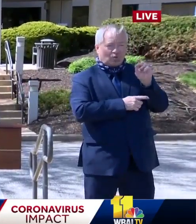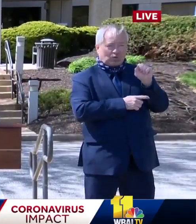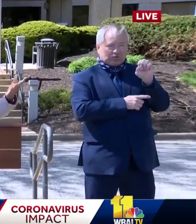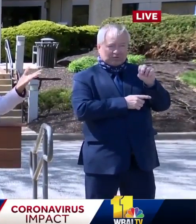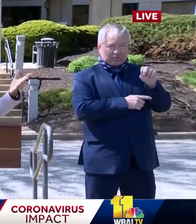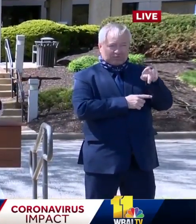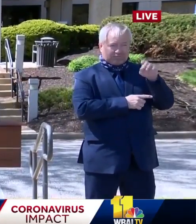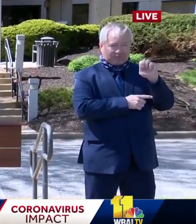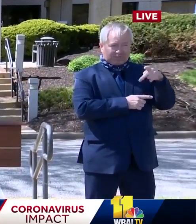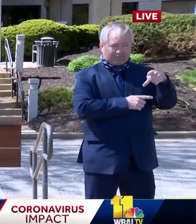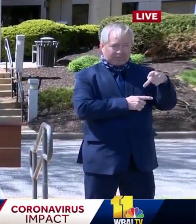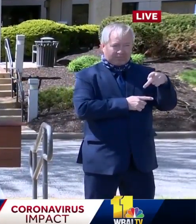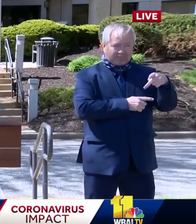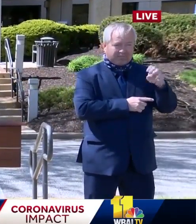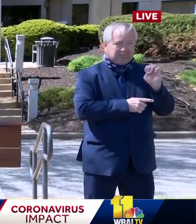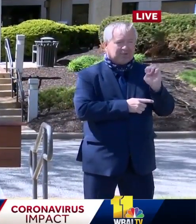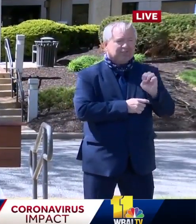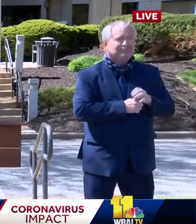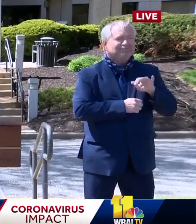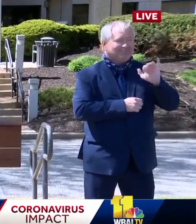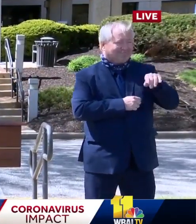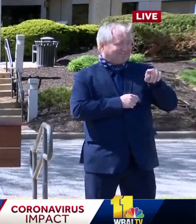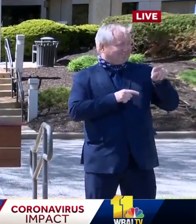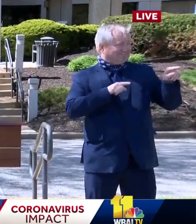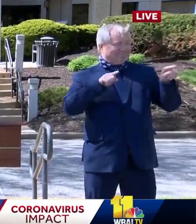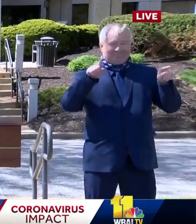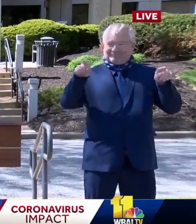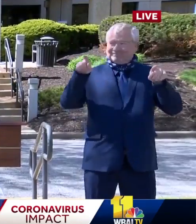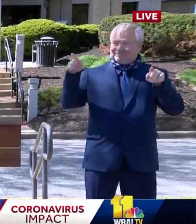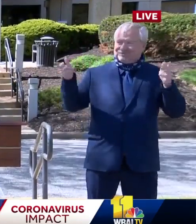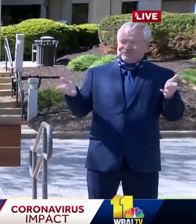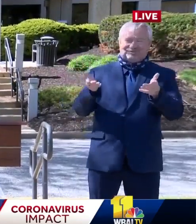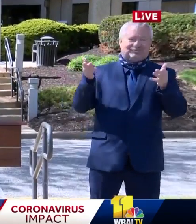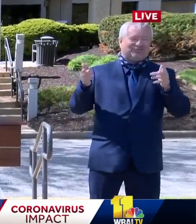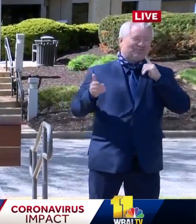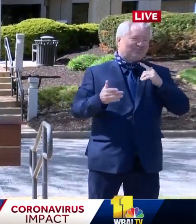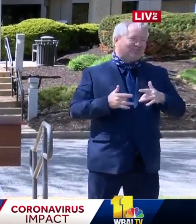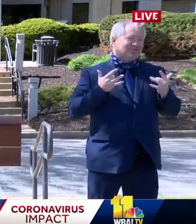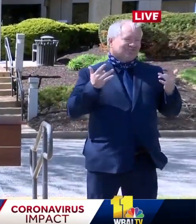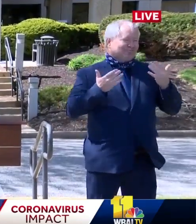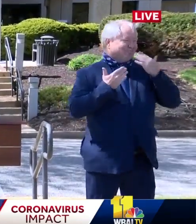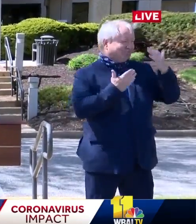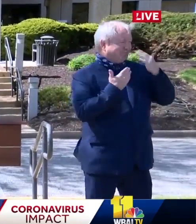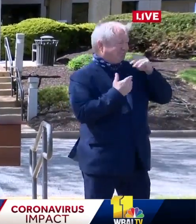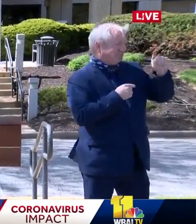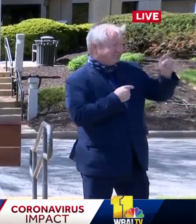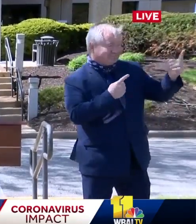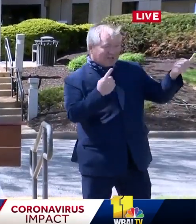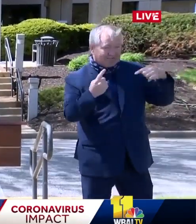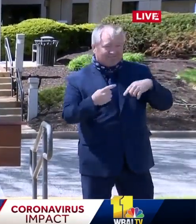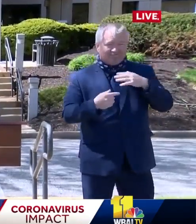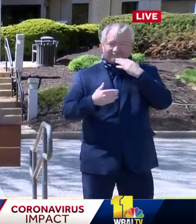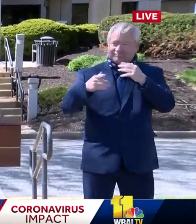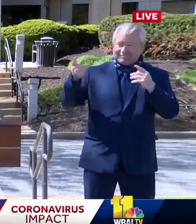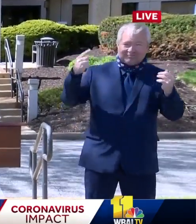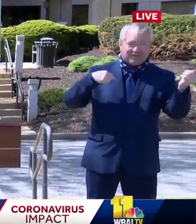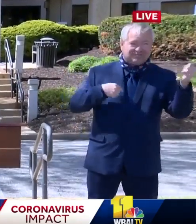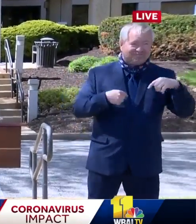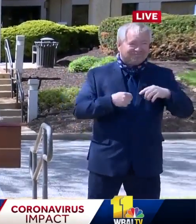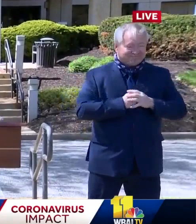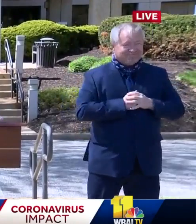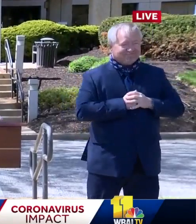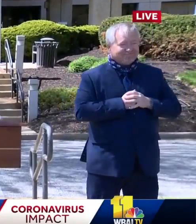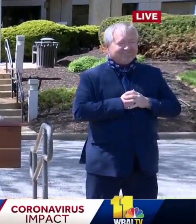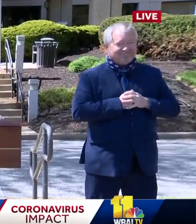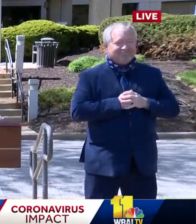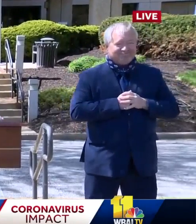layman want to thank as well as the, uh, also the mayor of Laurel also, uh, want to say thank you so much for, for, uh, for joining us today, uh, as